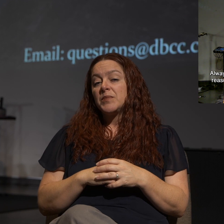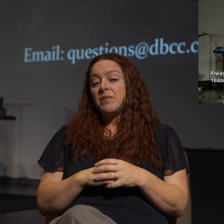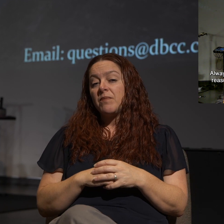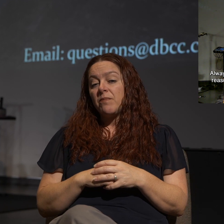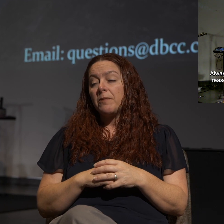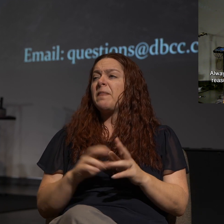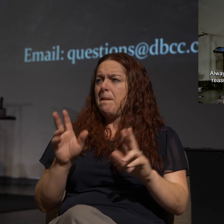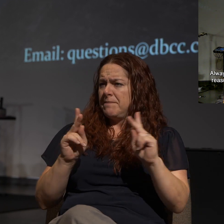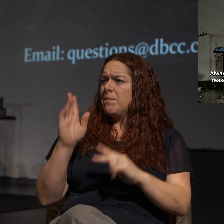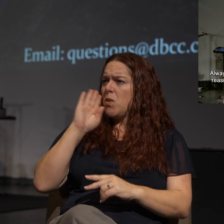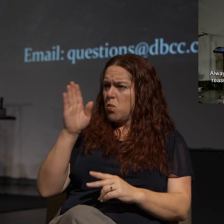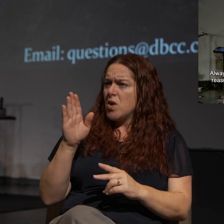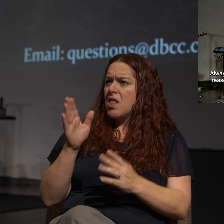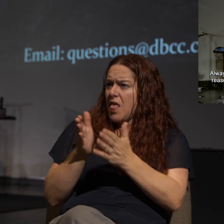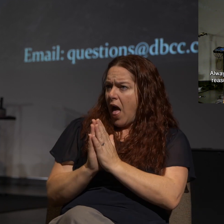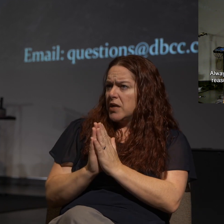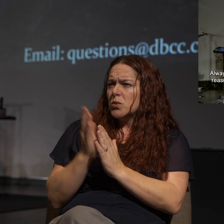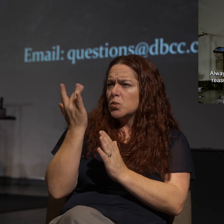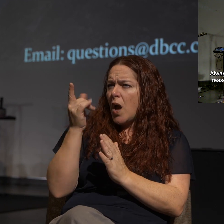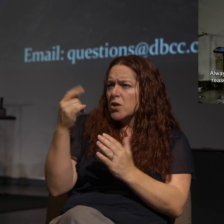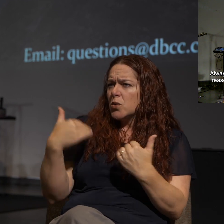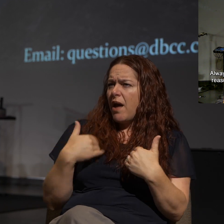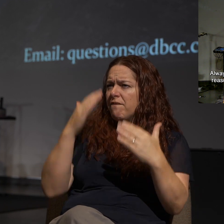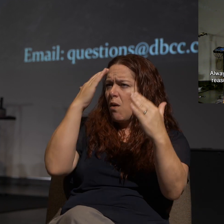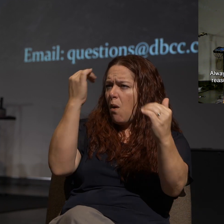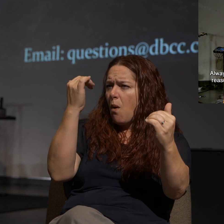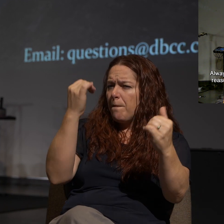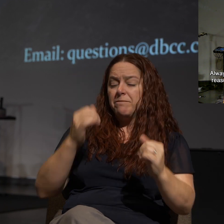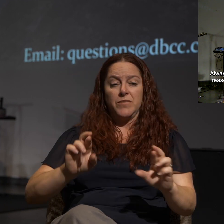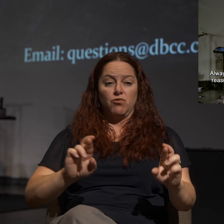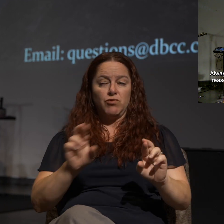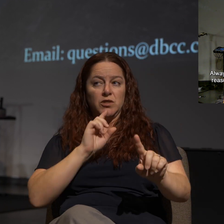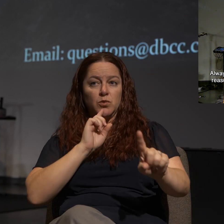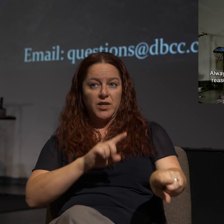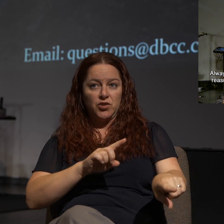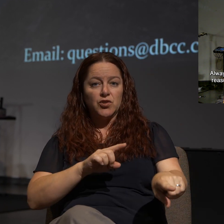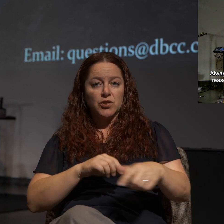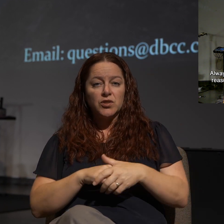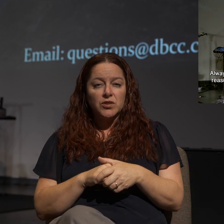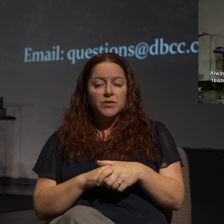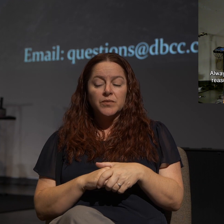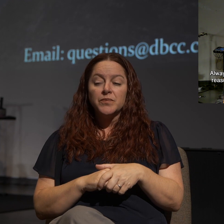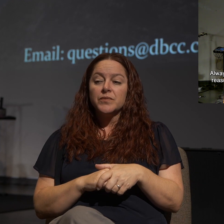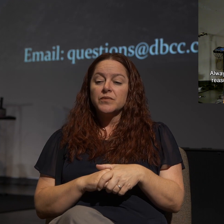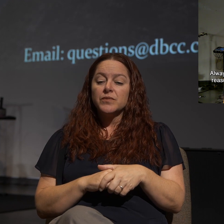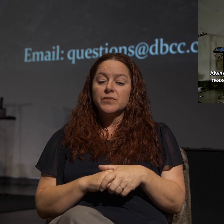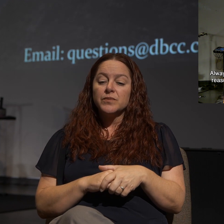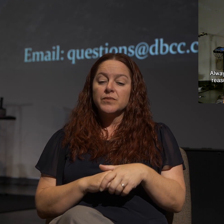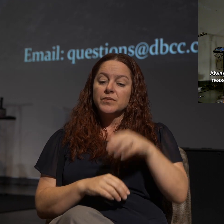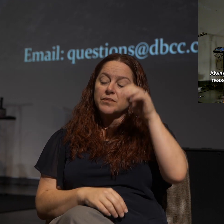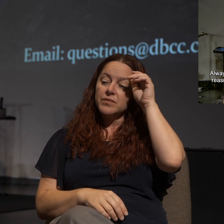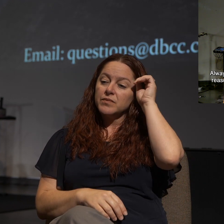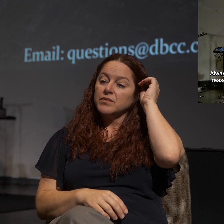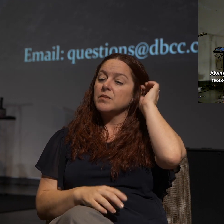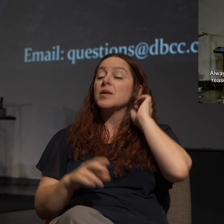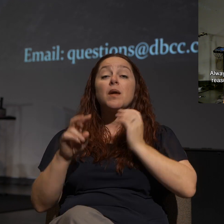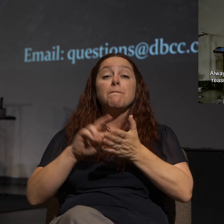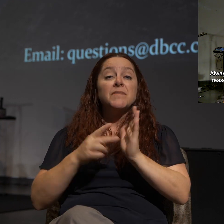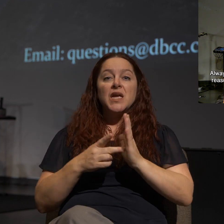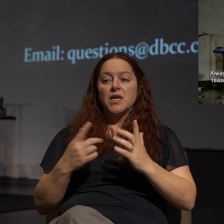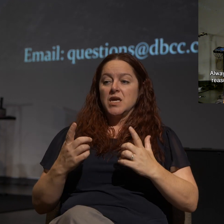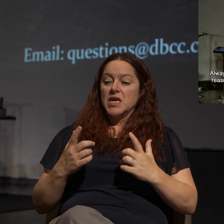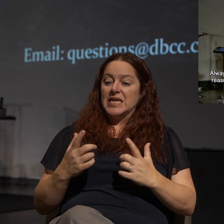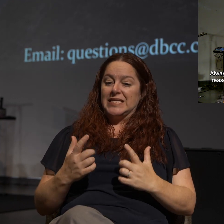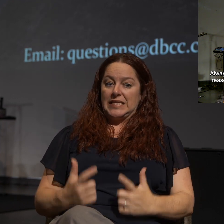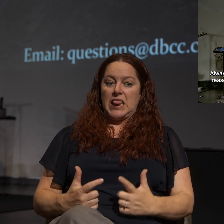People are going to ask you about why you have hope. Be ready to answer. So the assumption is that we're living in a way,